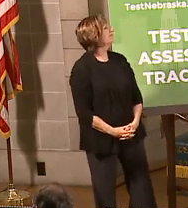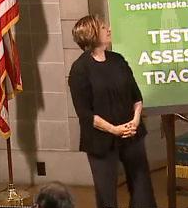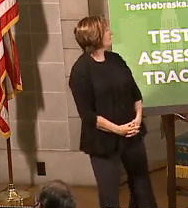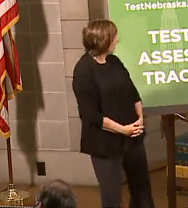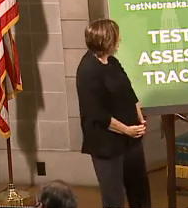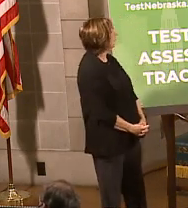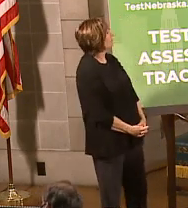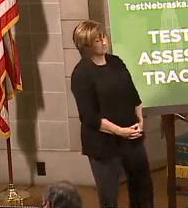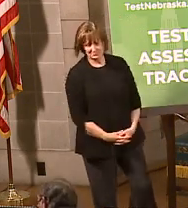Thank you, Sharon. Thank you.